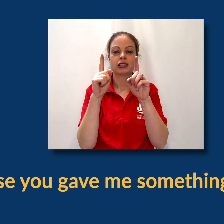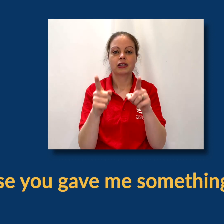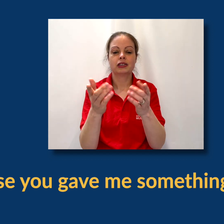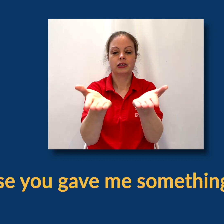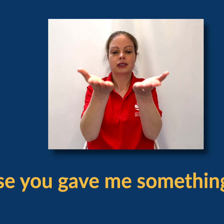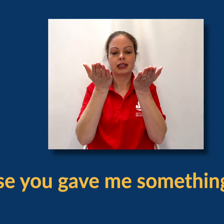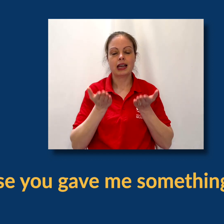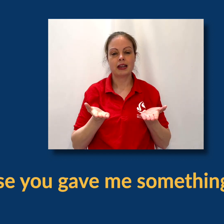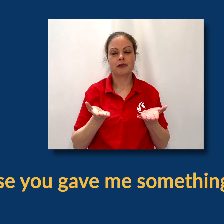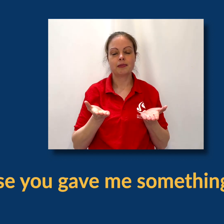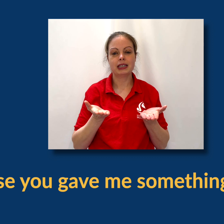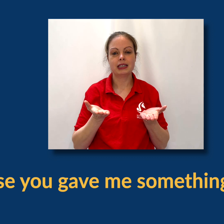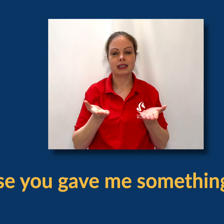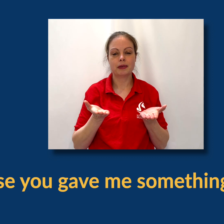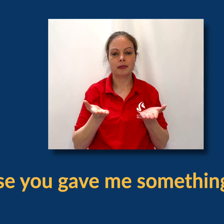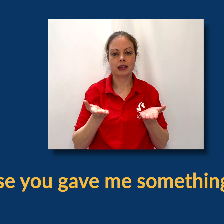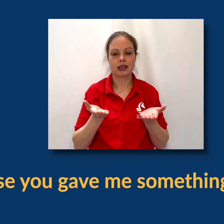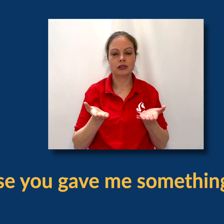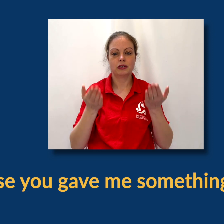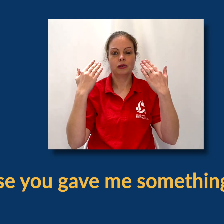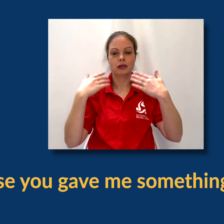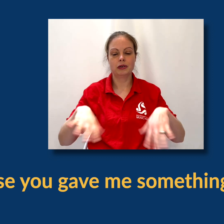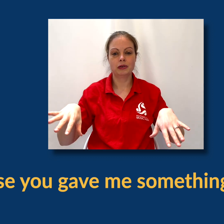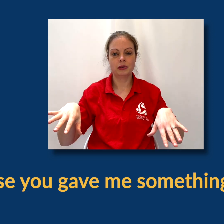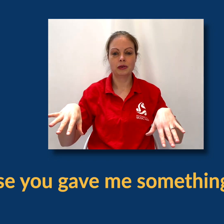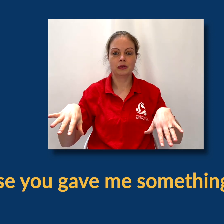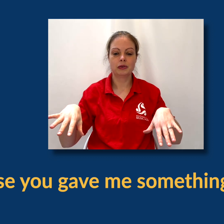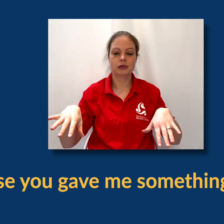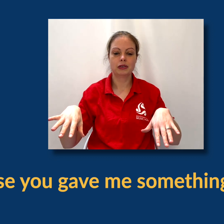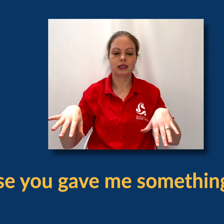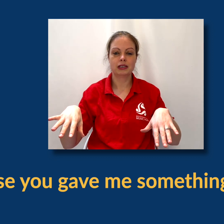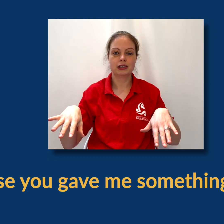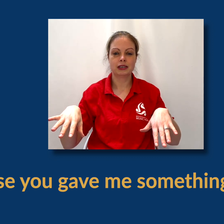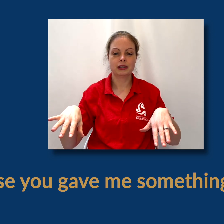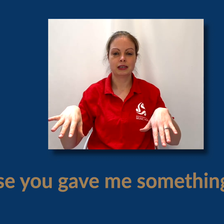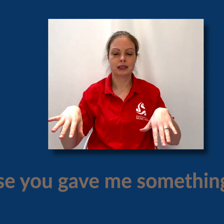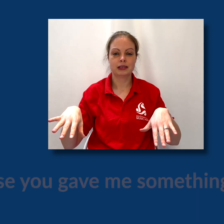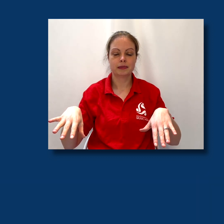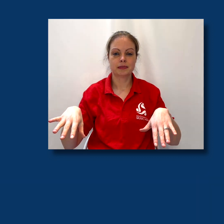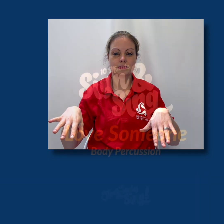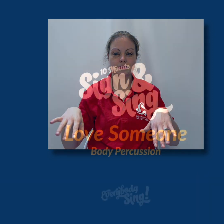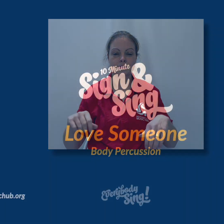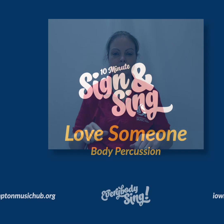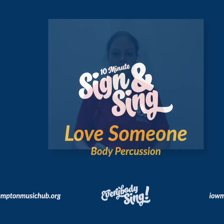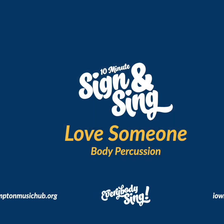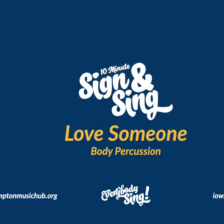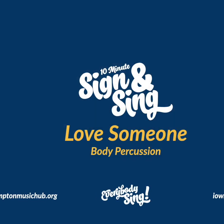because you gave me something to lose, but when you...